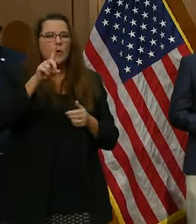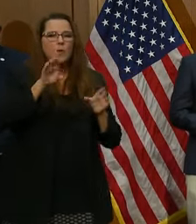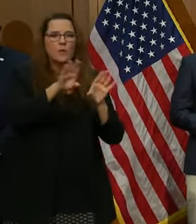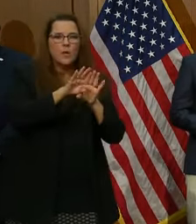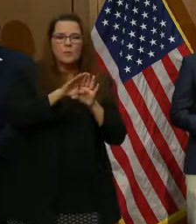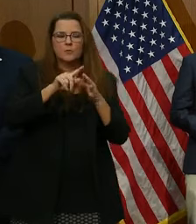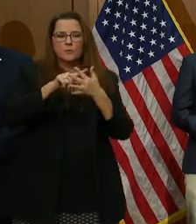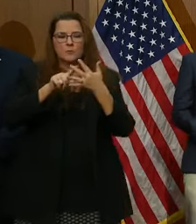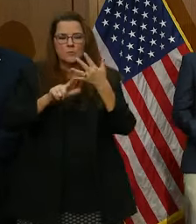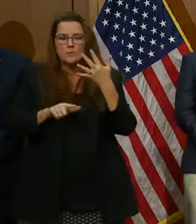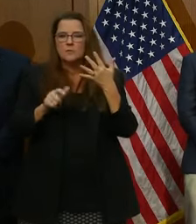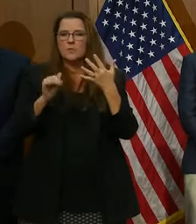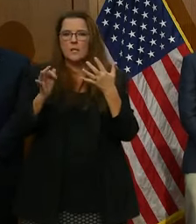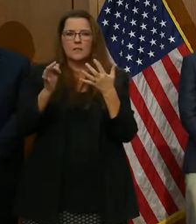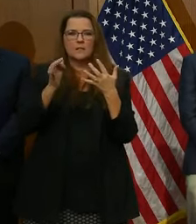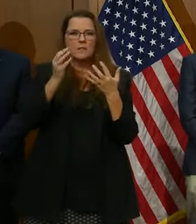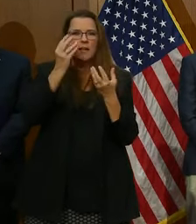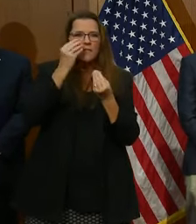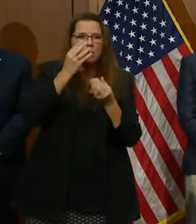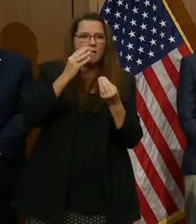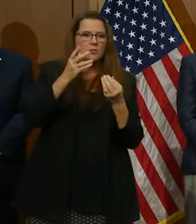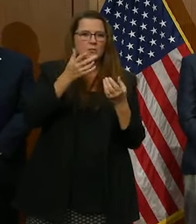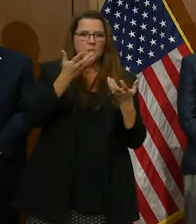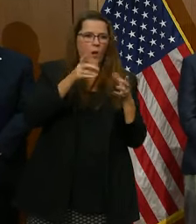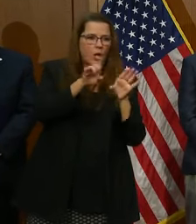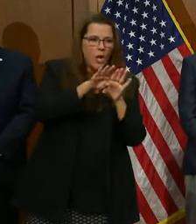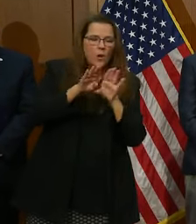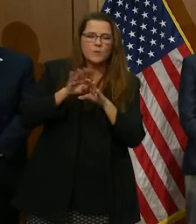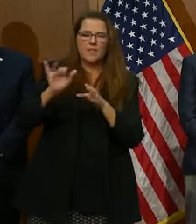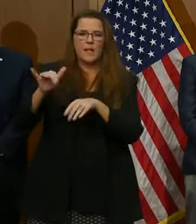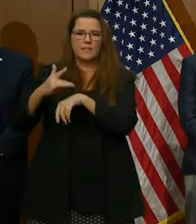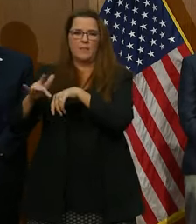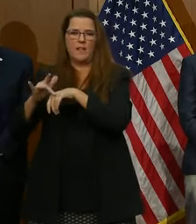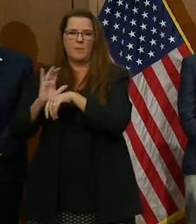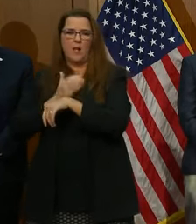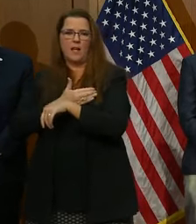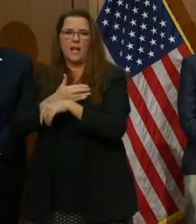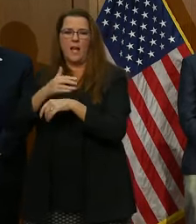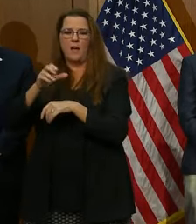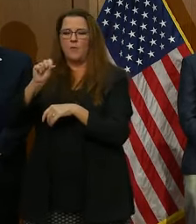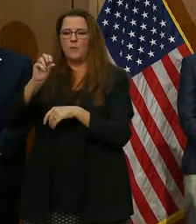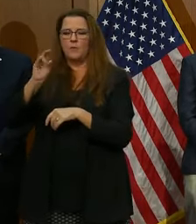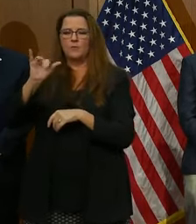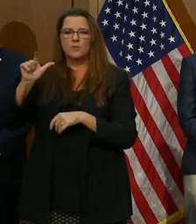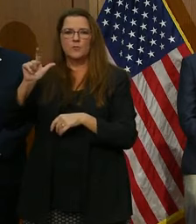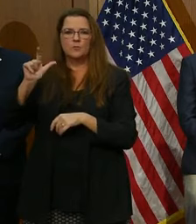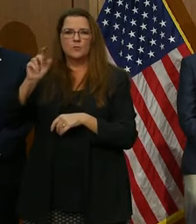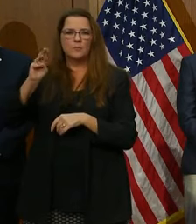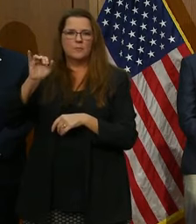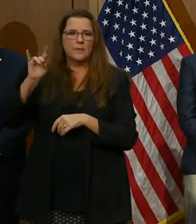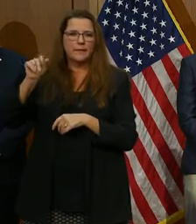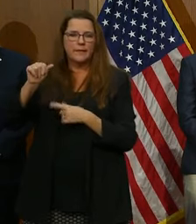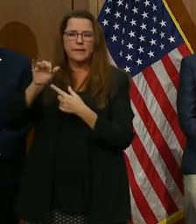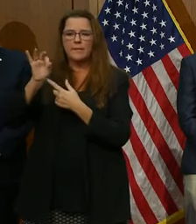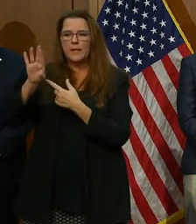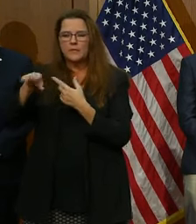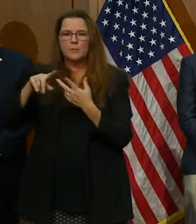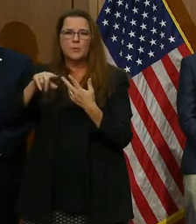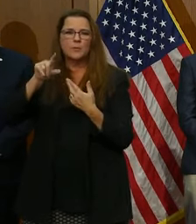ories are available to the public on our Unified Command social media platforms, Facebook and Twitter.